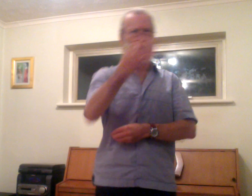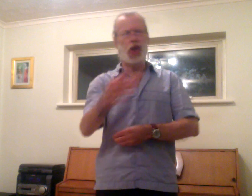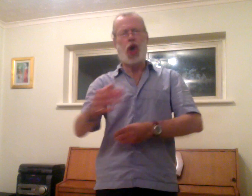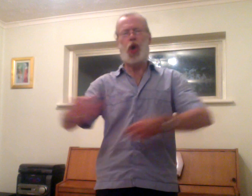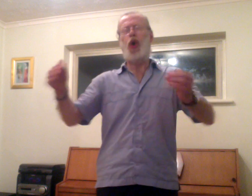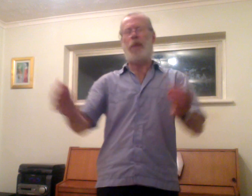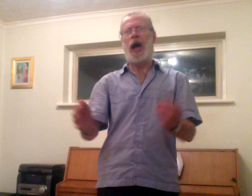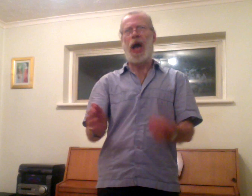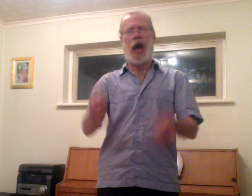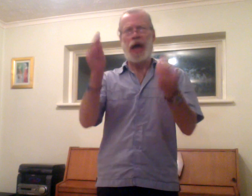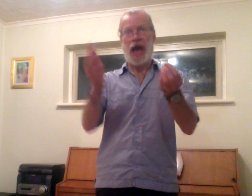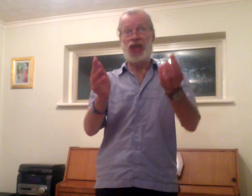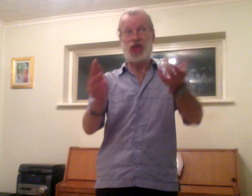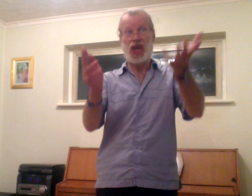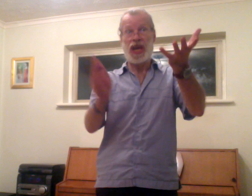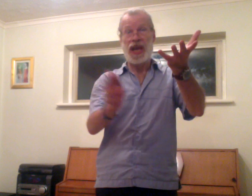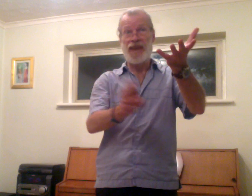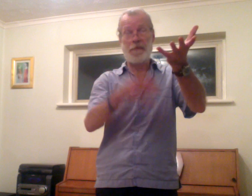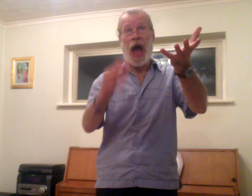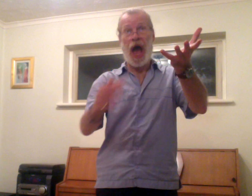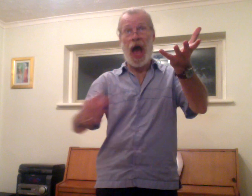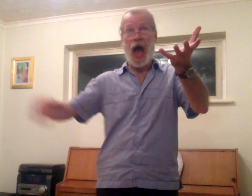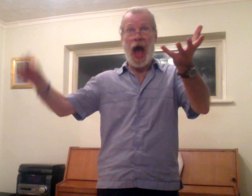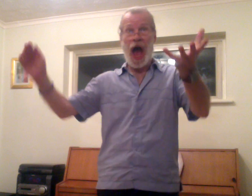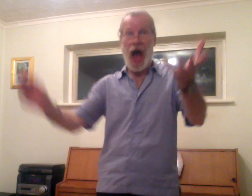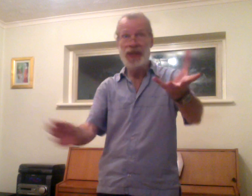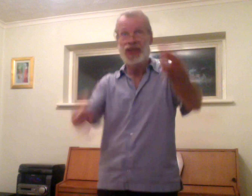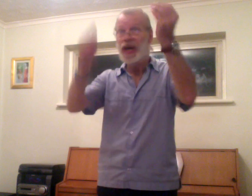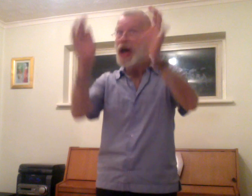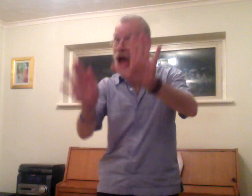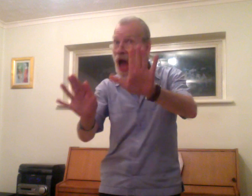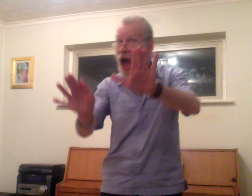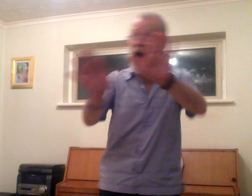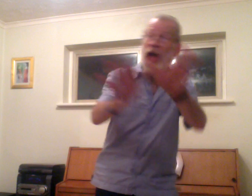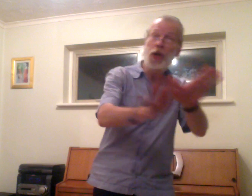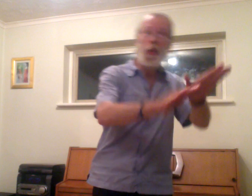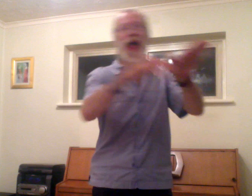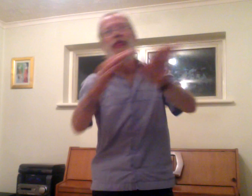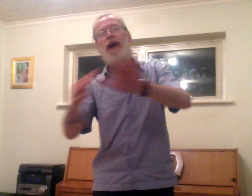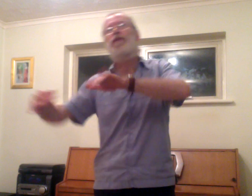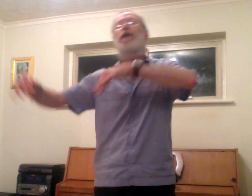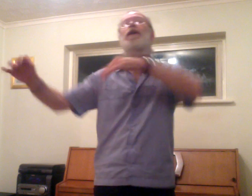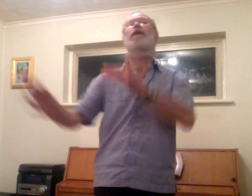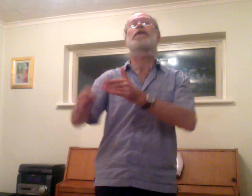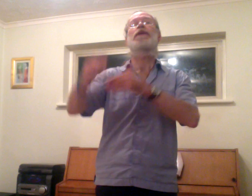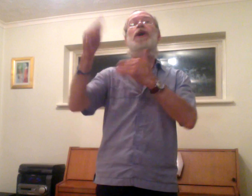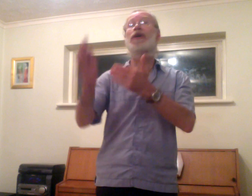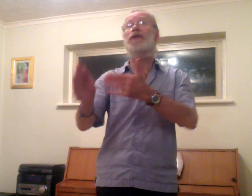human achievement And when the grass turns